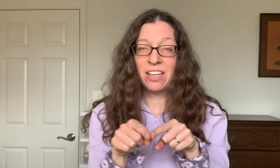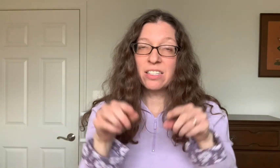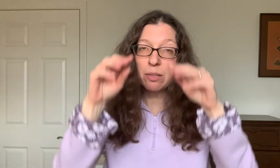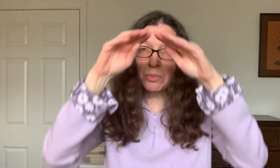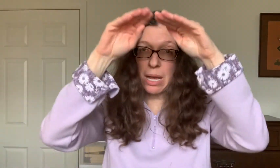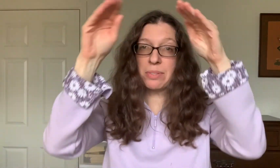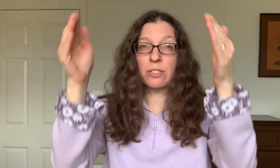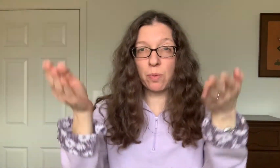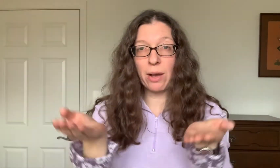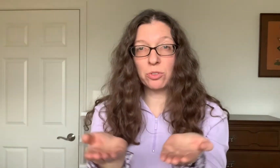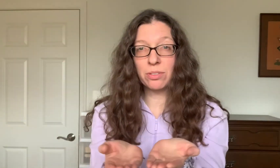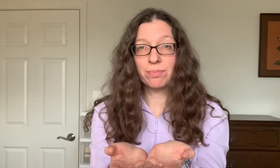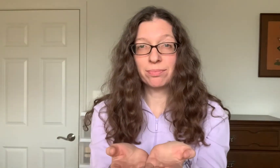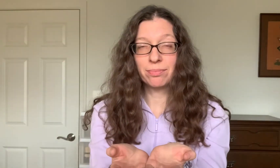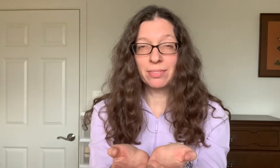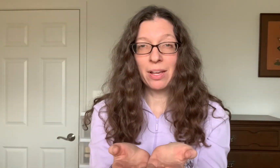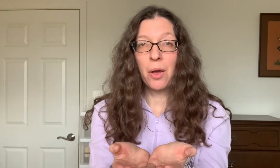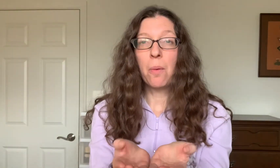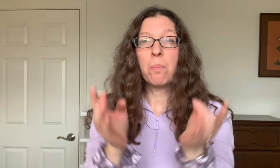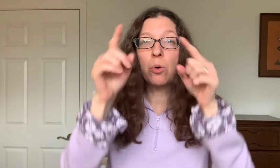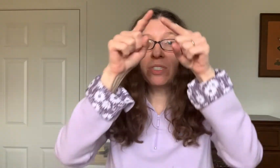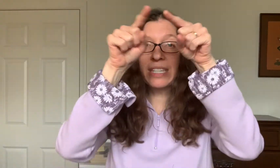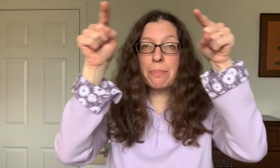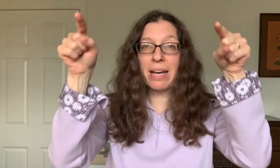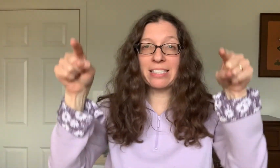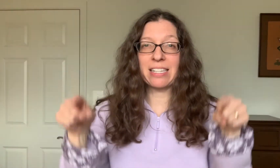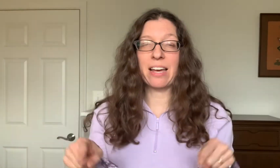Sometimes it's round. Motsi matzah.